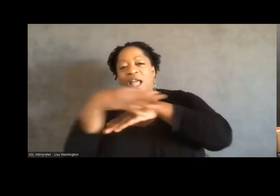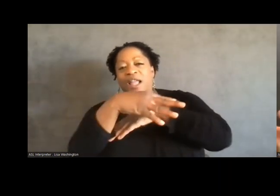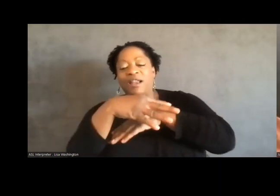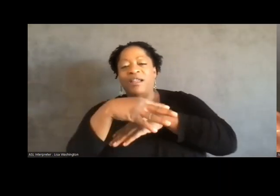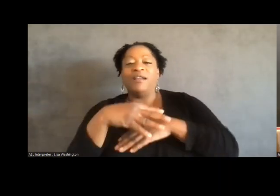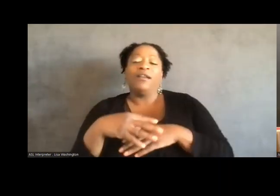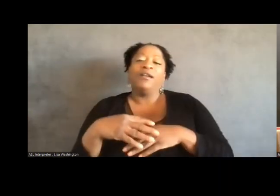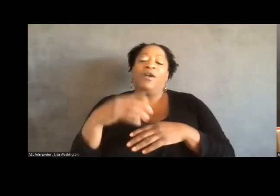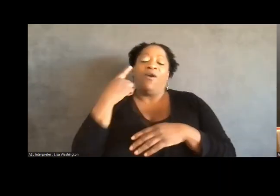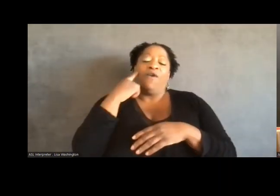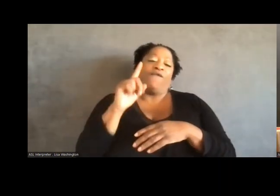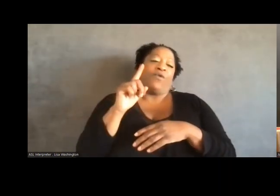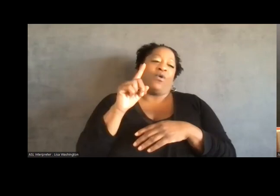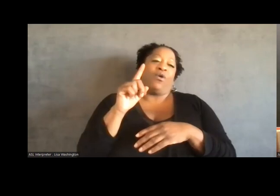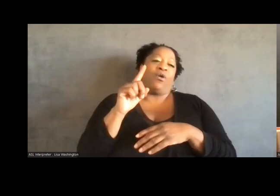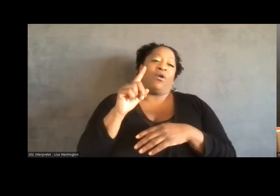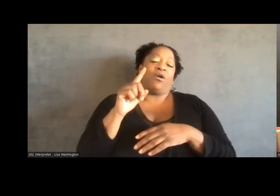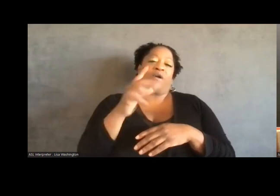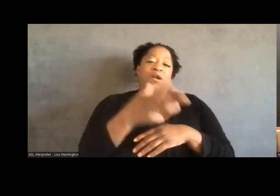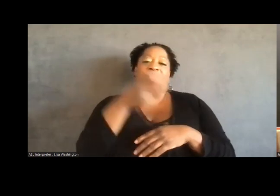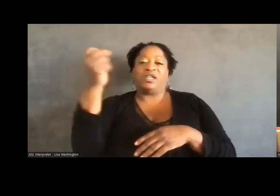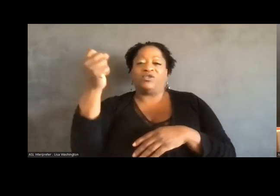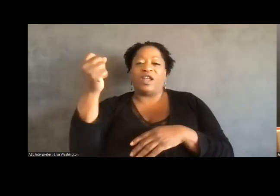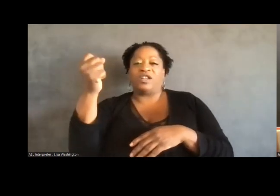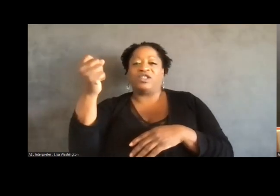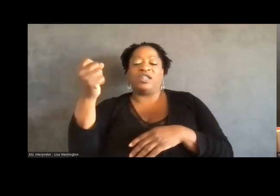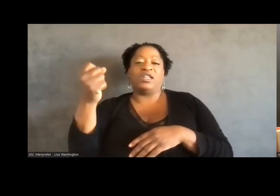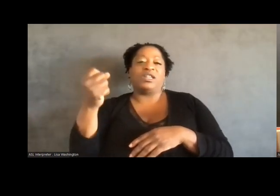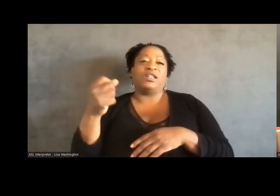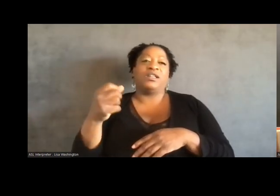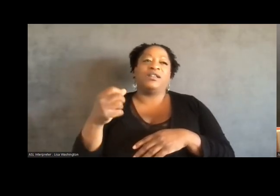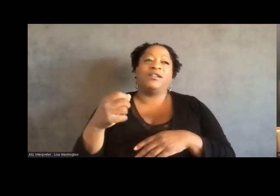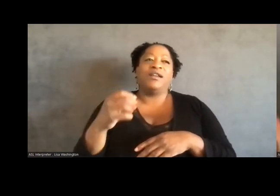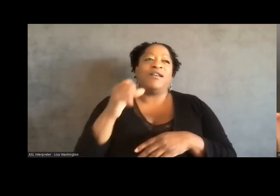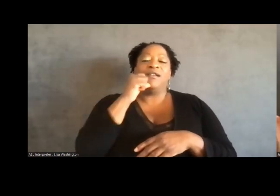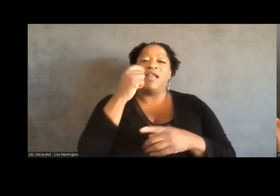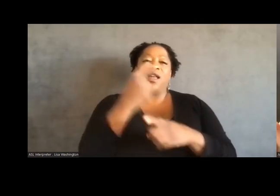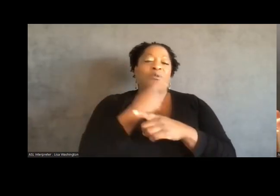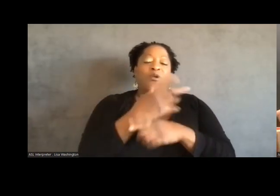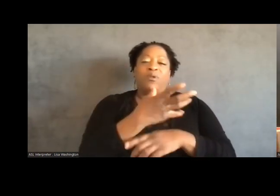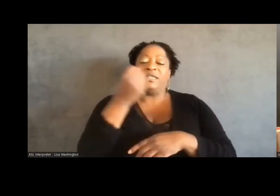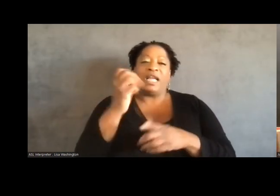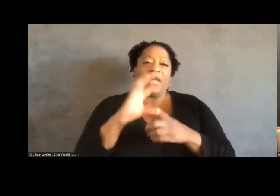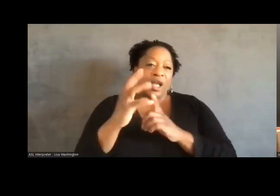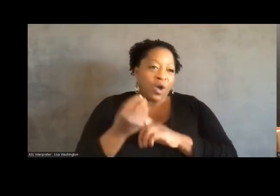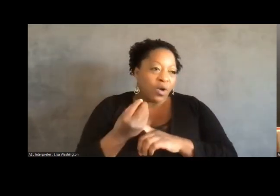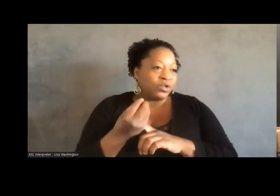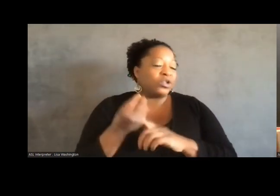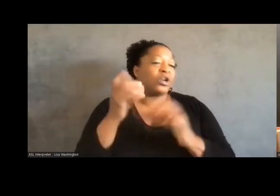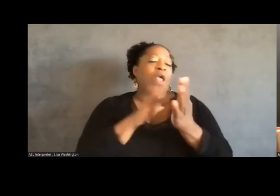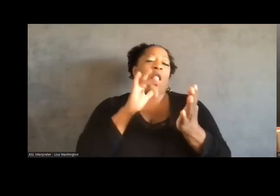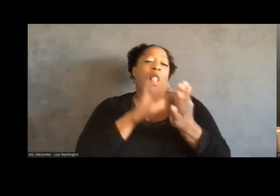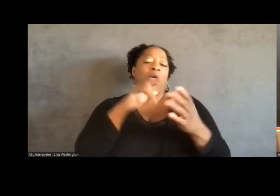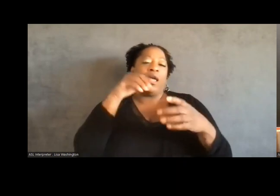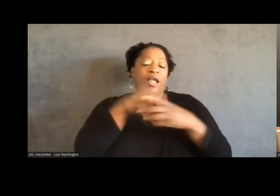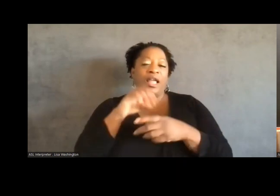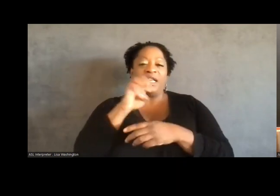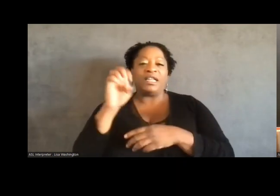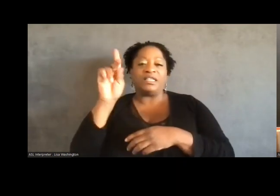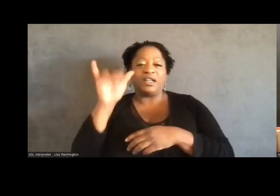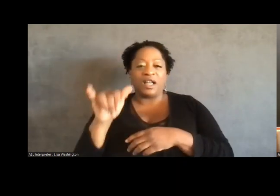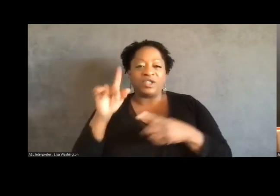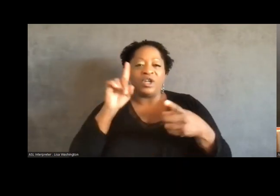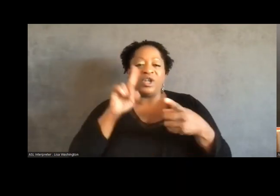for extraction and expropriation and exploitation from, and in Eastern Kentucky from logging